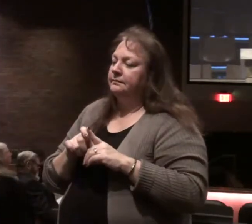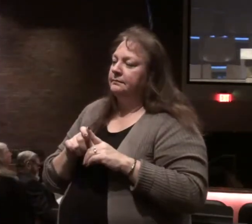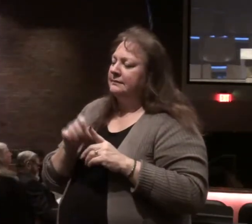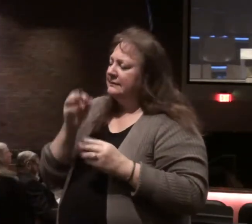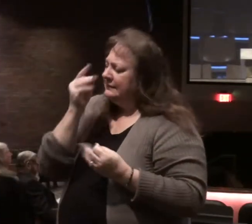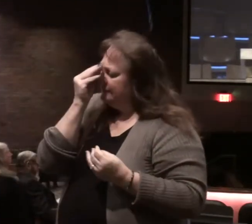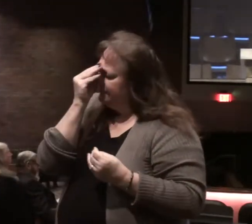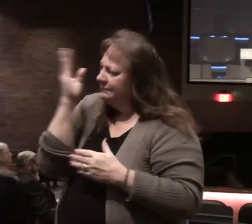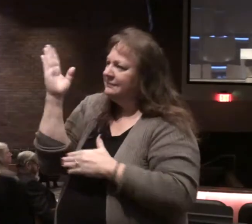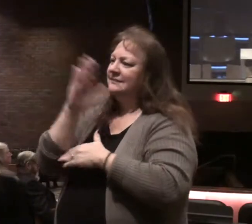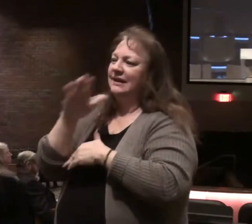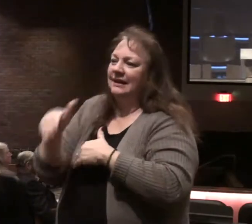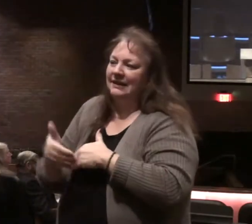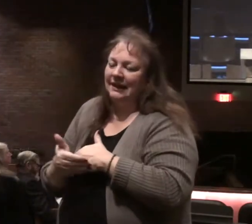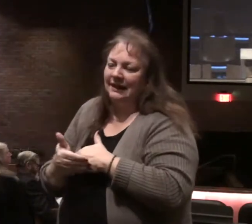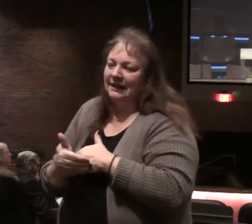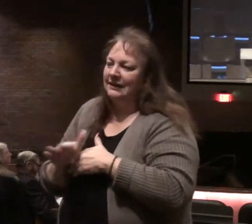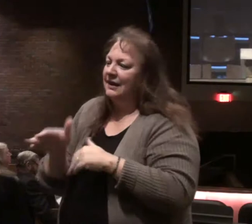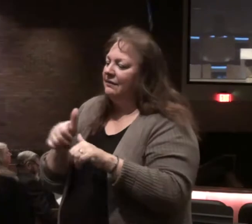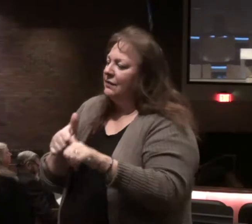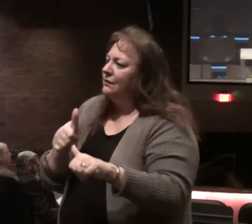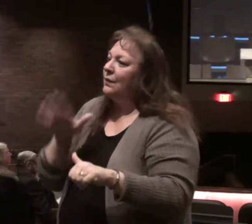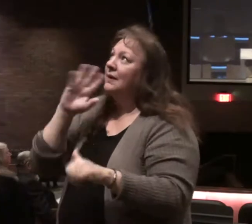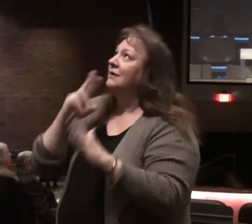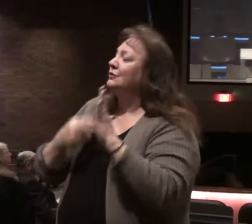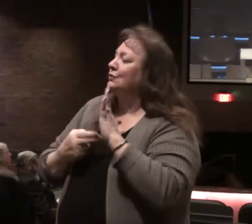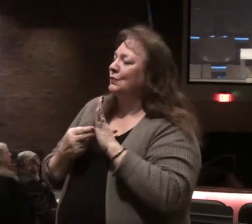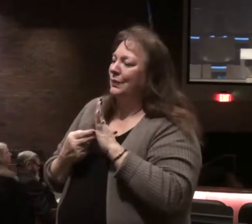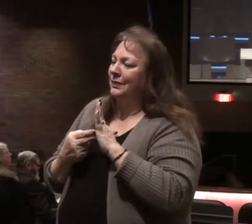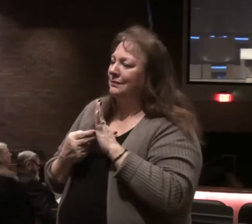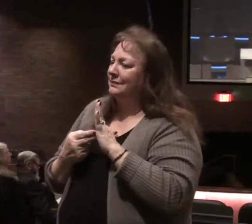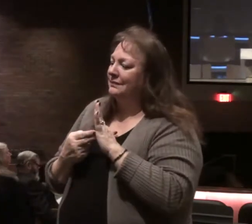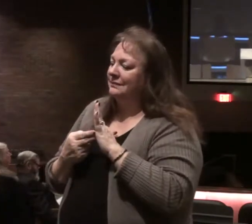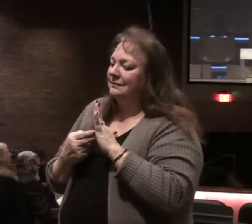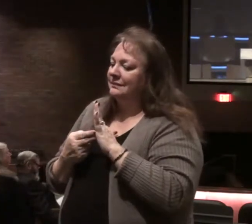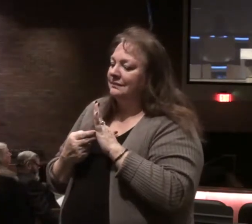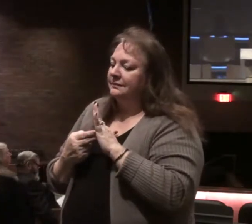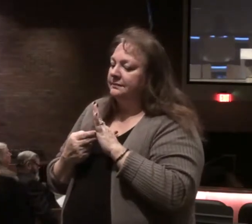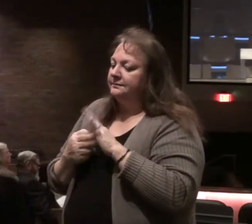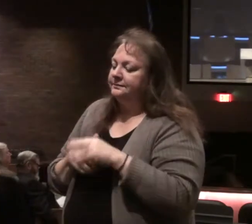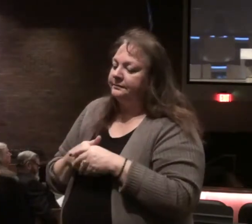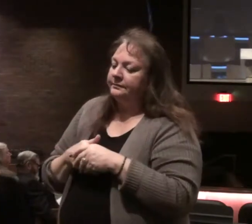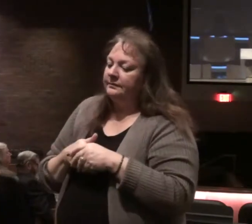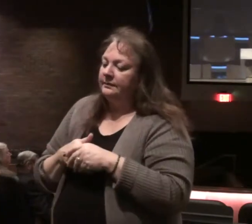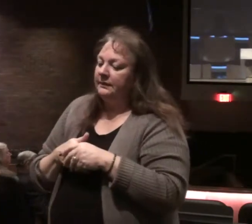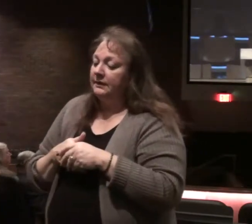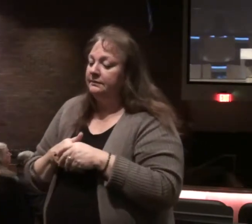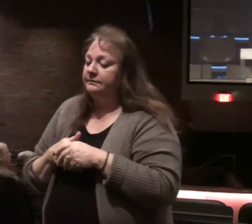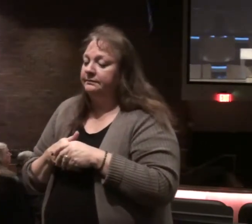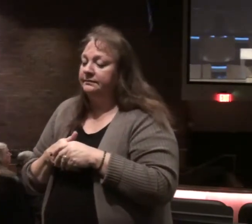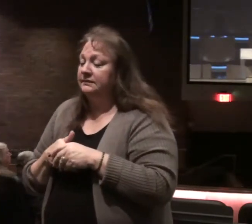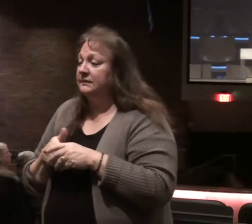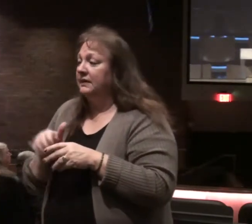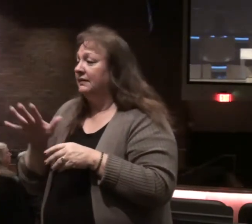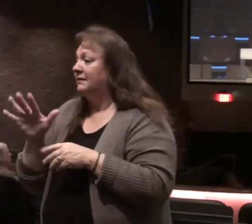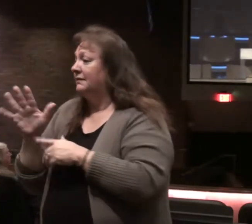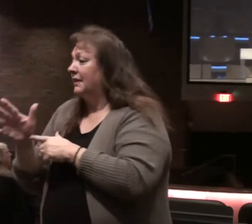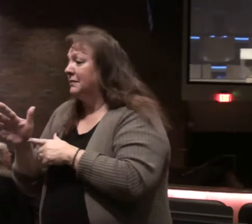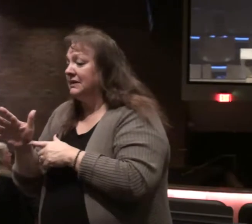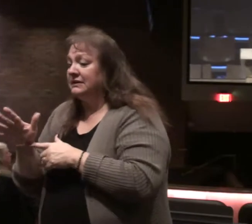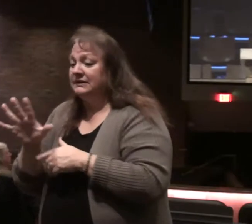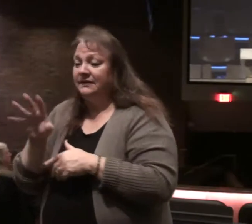meditate on it day and night we never get away from the truth of the word of God been a believer five minutes fifty years